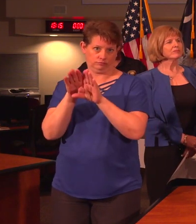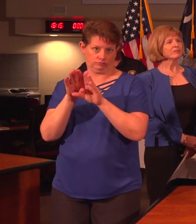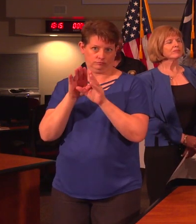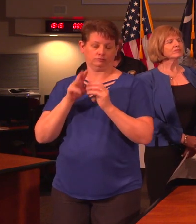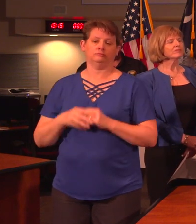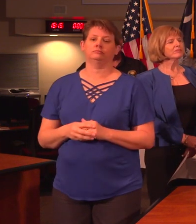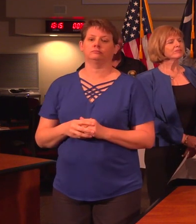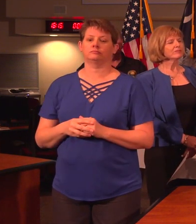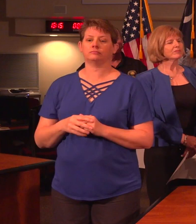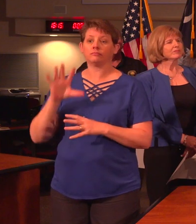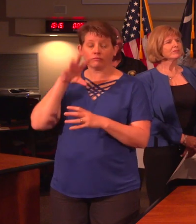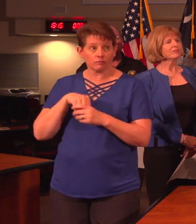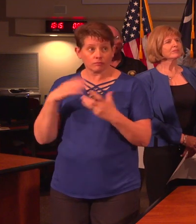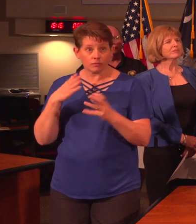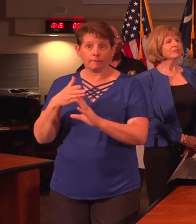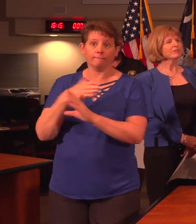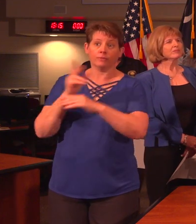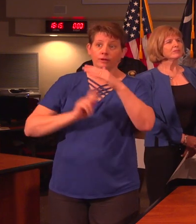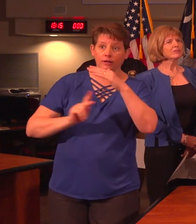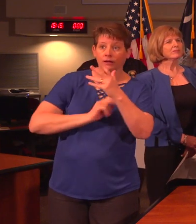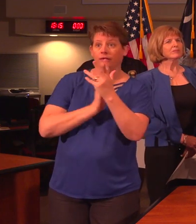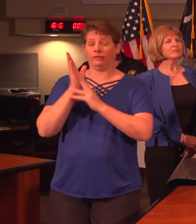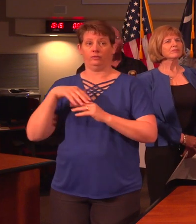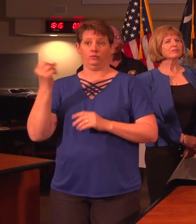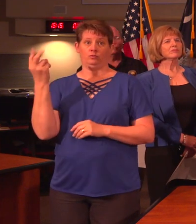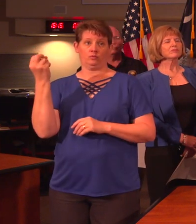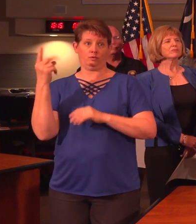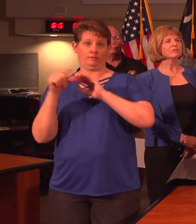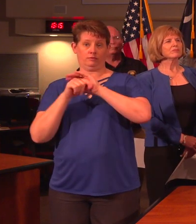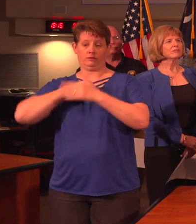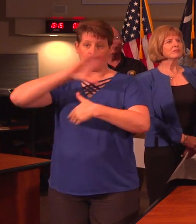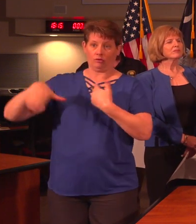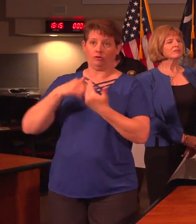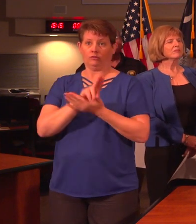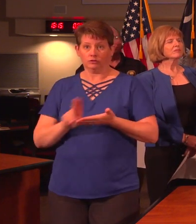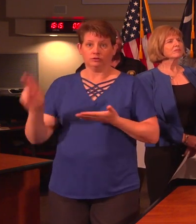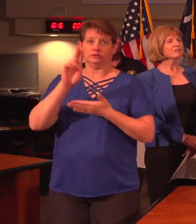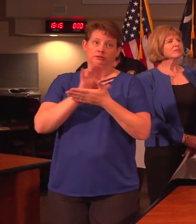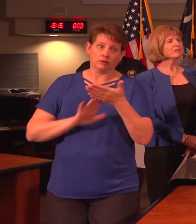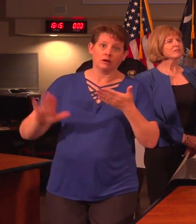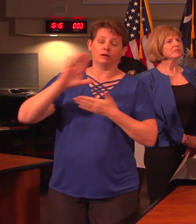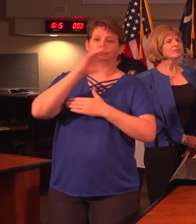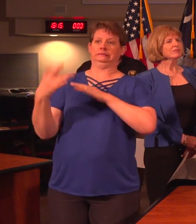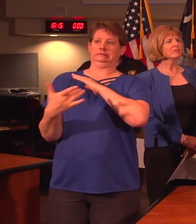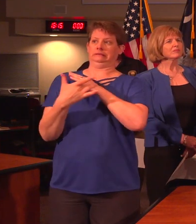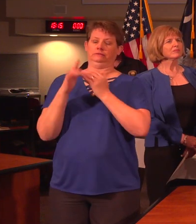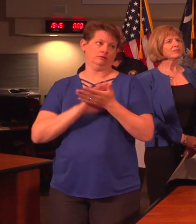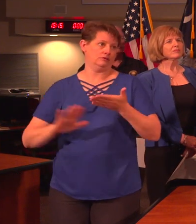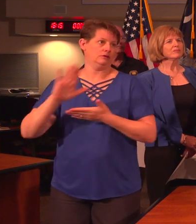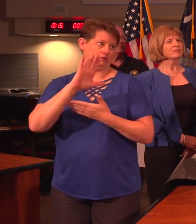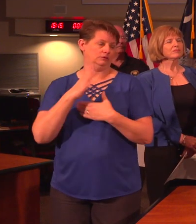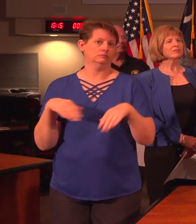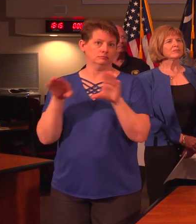This includes pre-K through 12, all universities, colleges, and technical colleges.